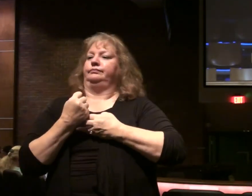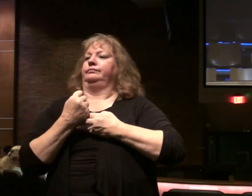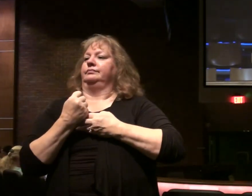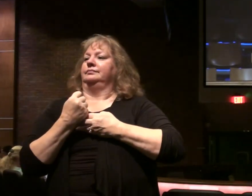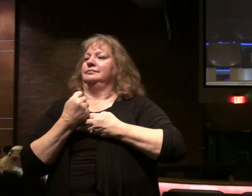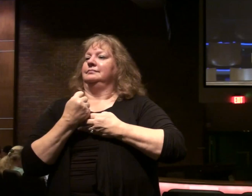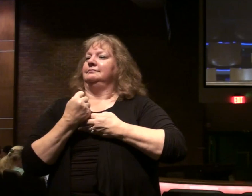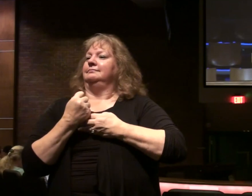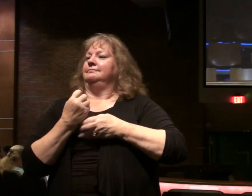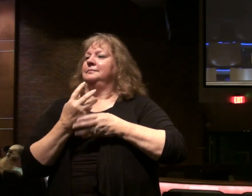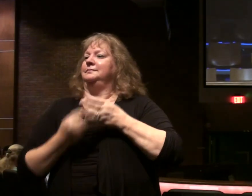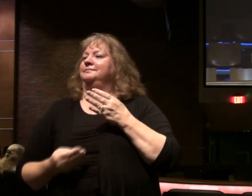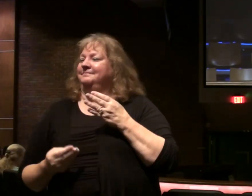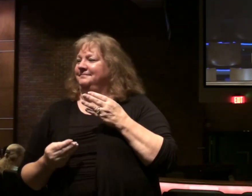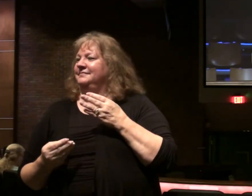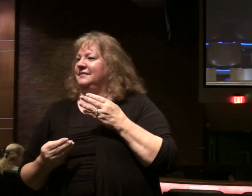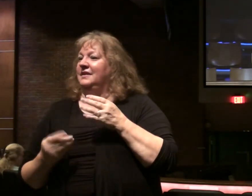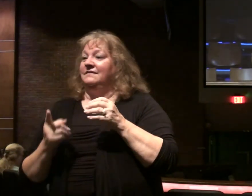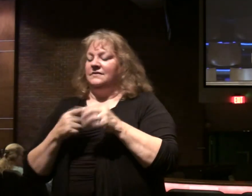There's an initial counting the cost,